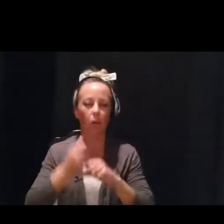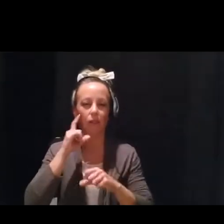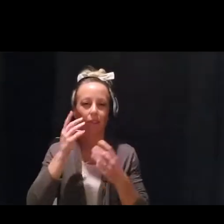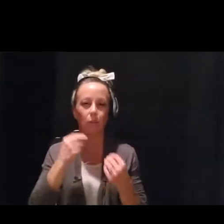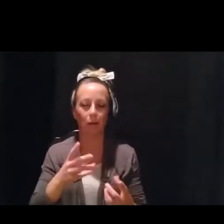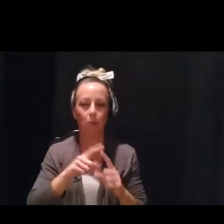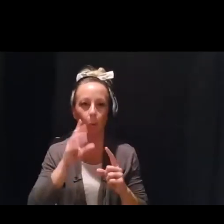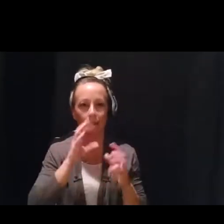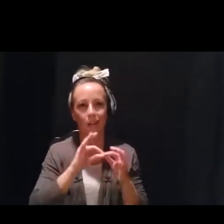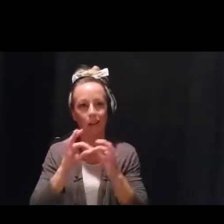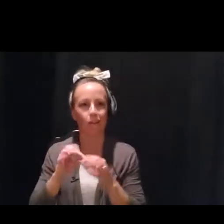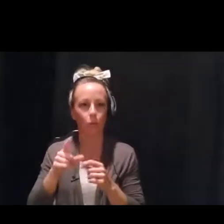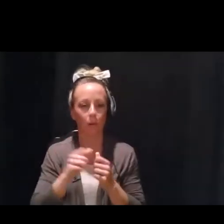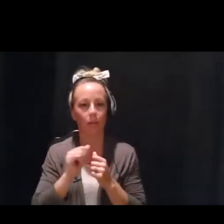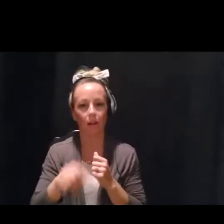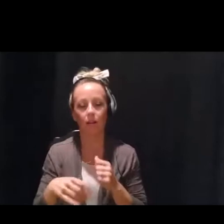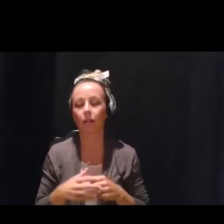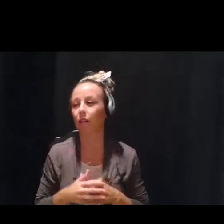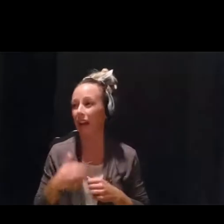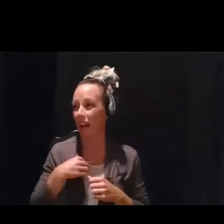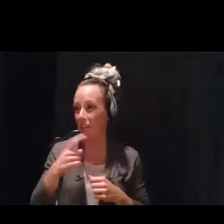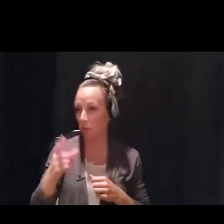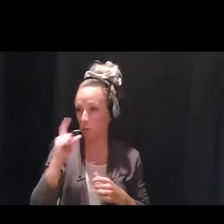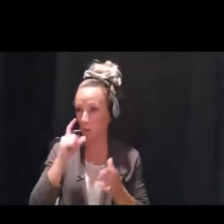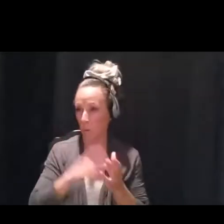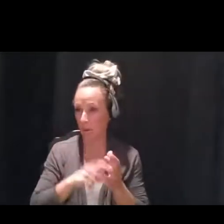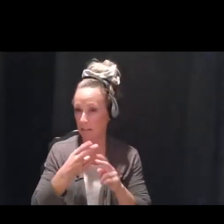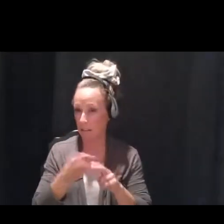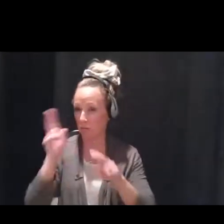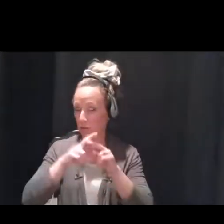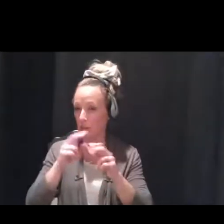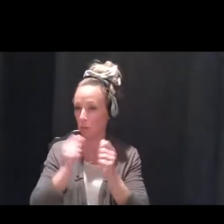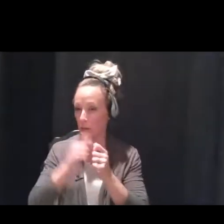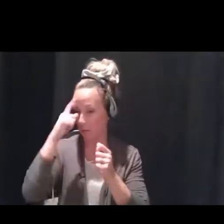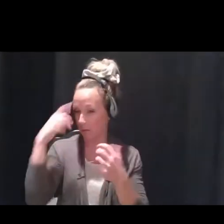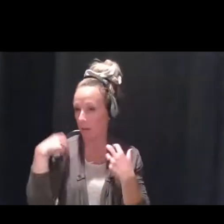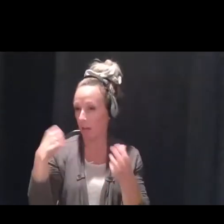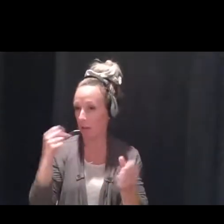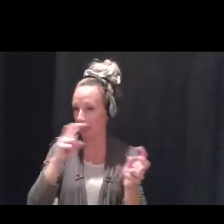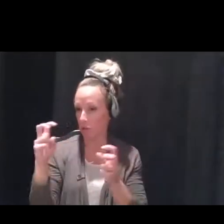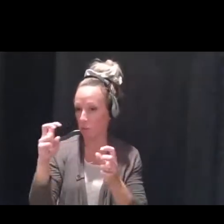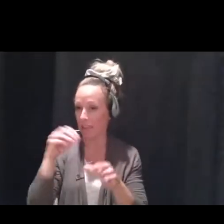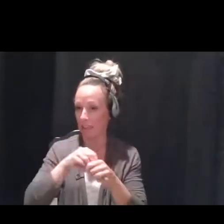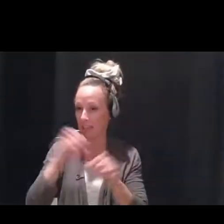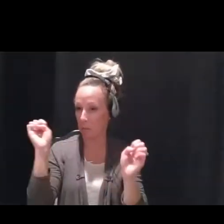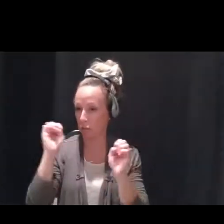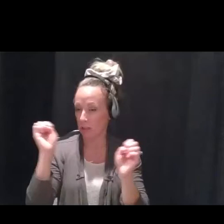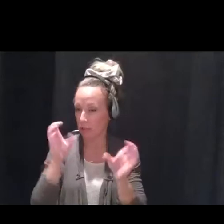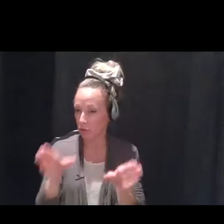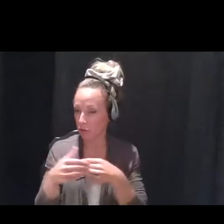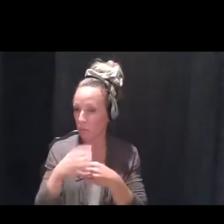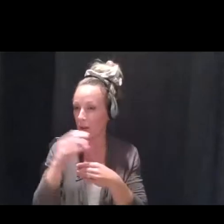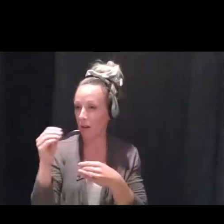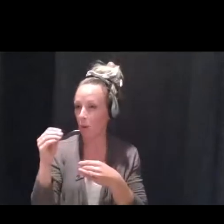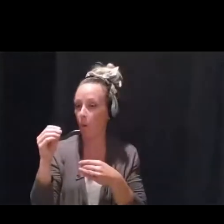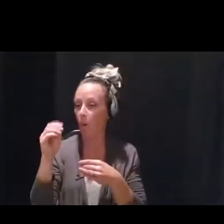you to that. Have you seen any increases in people who have mental health issues ending up in emergency rooms, interactions with law